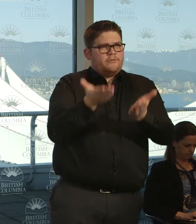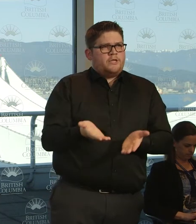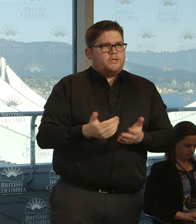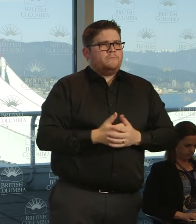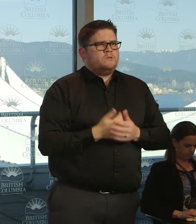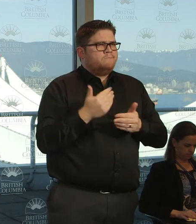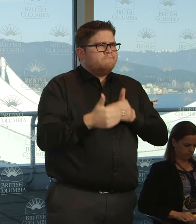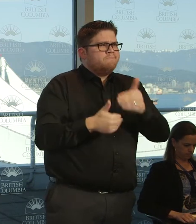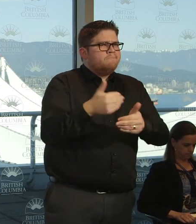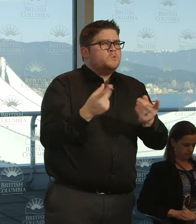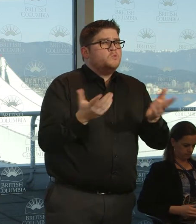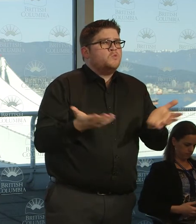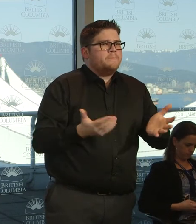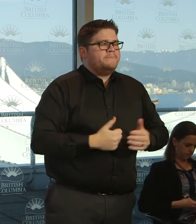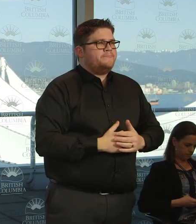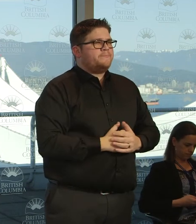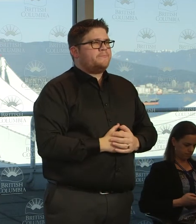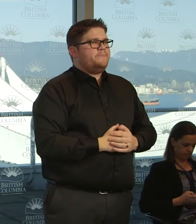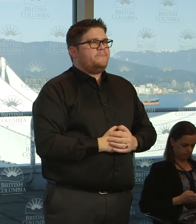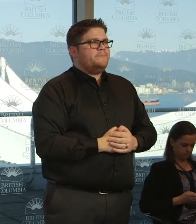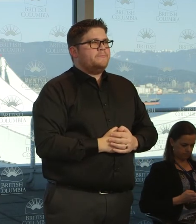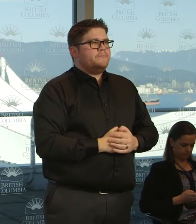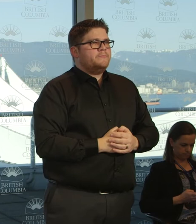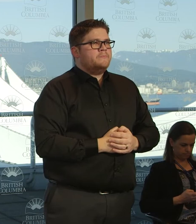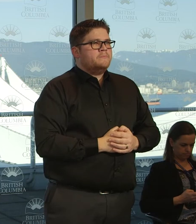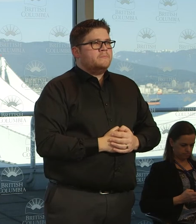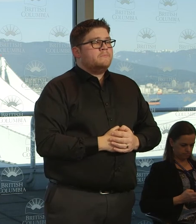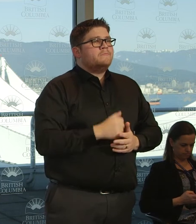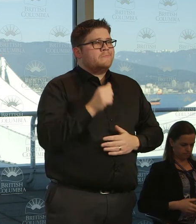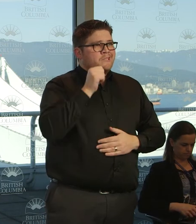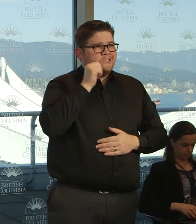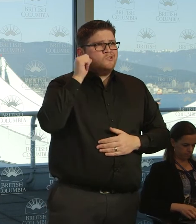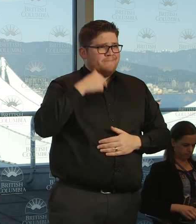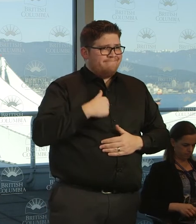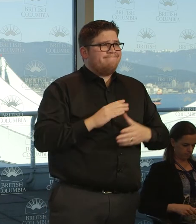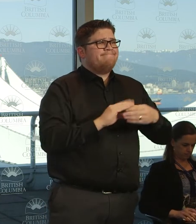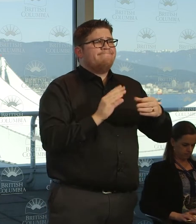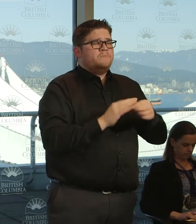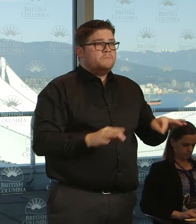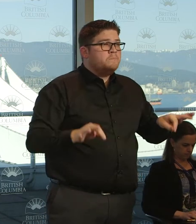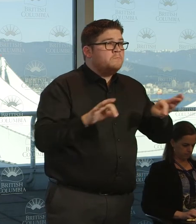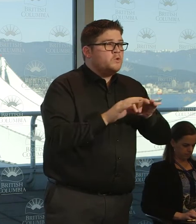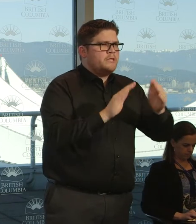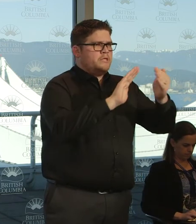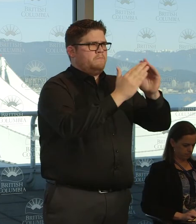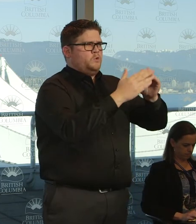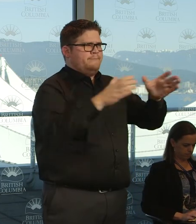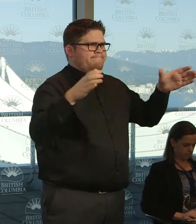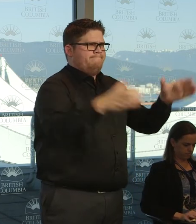So, again, we talked about yesterday the importance of coming together as a community right now. And I will